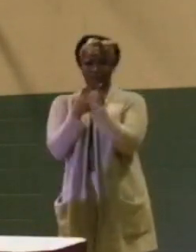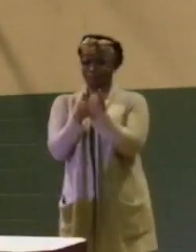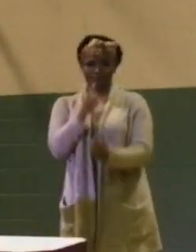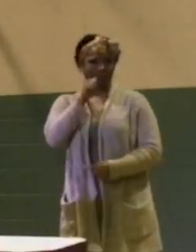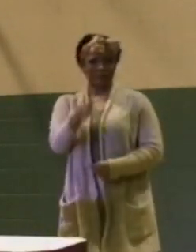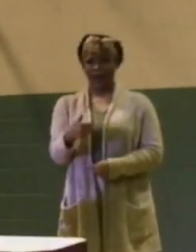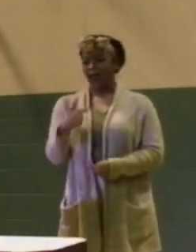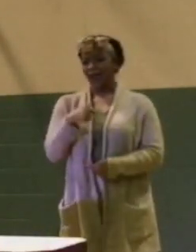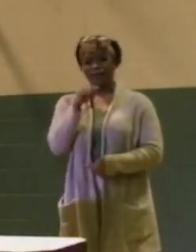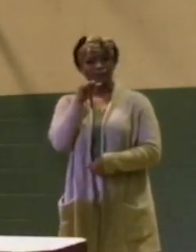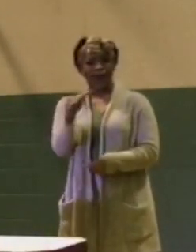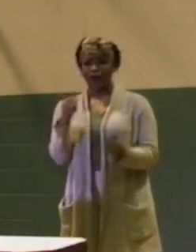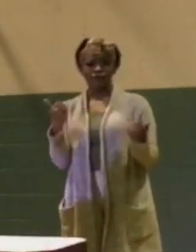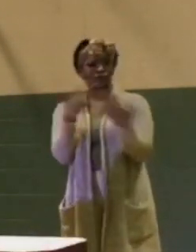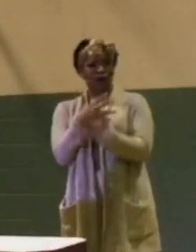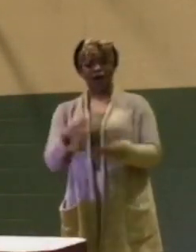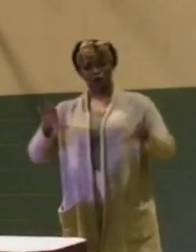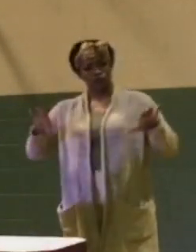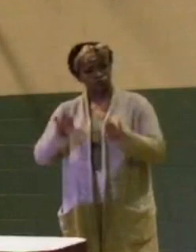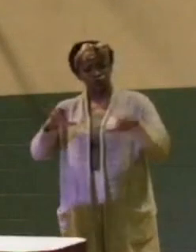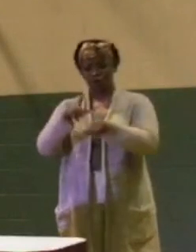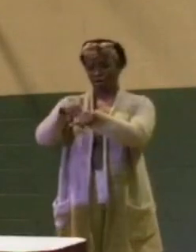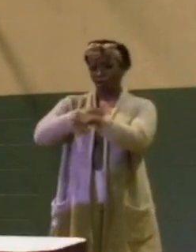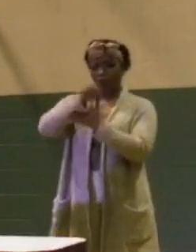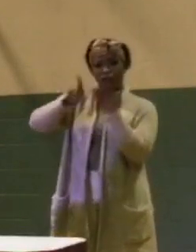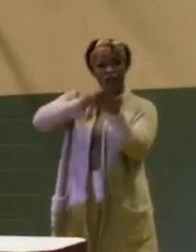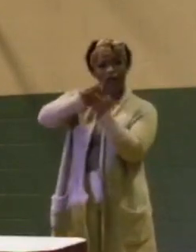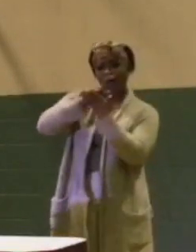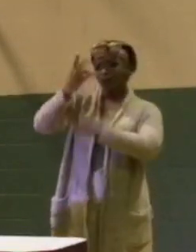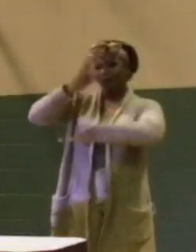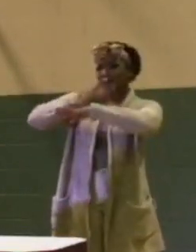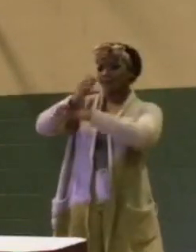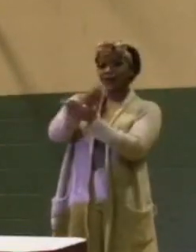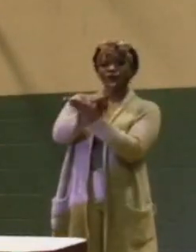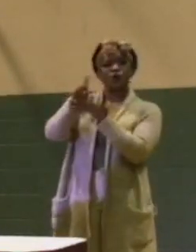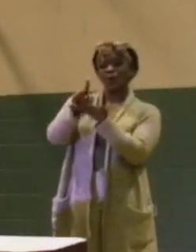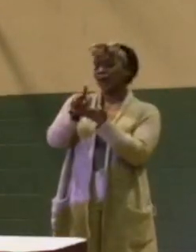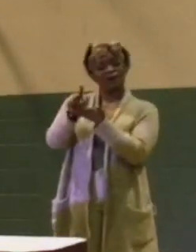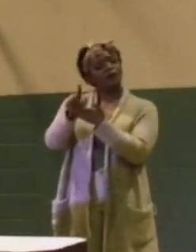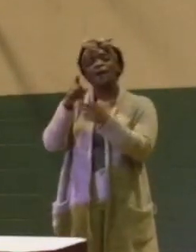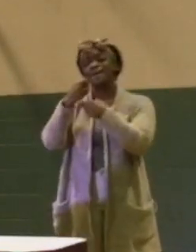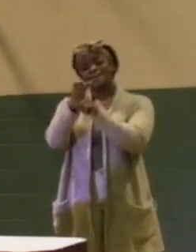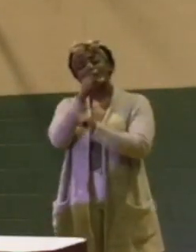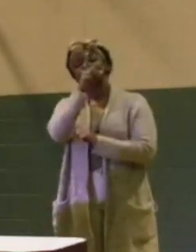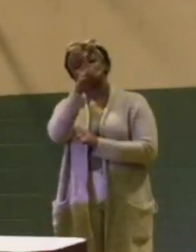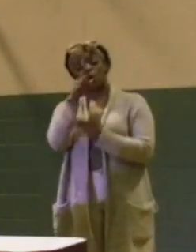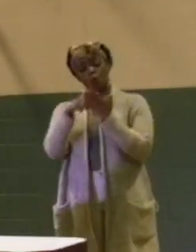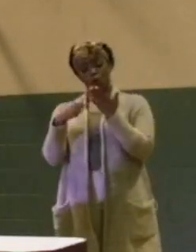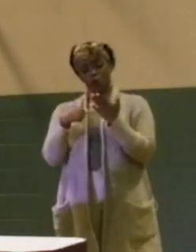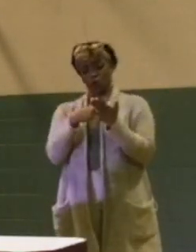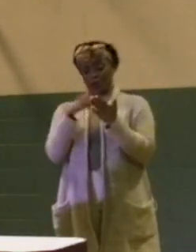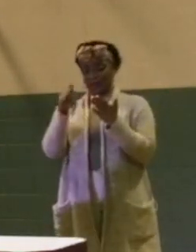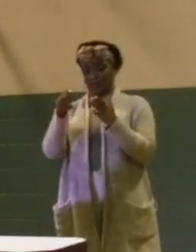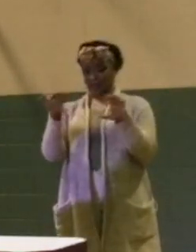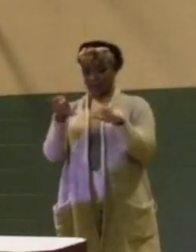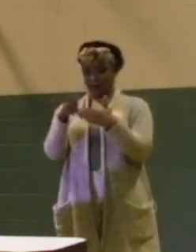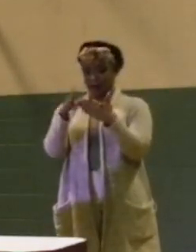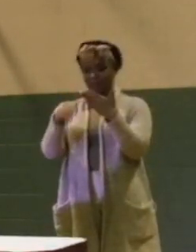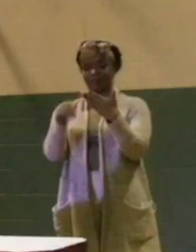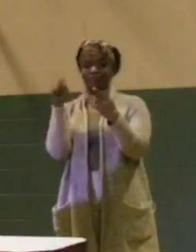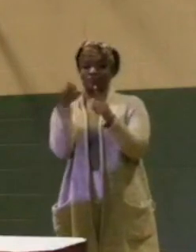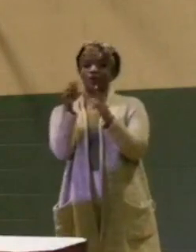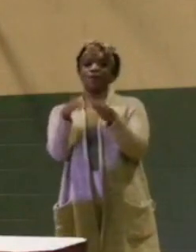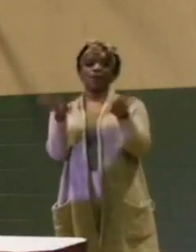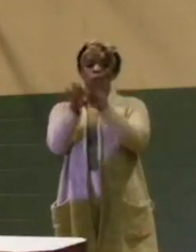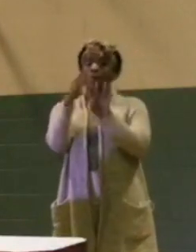in the long hours, to put in the seven day weeks, to make sure that we get done what needs to get done because Flint deserves better than